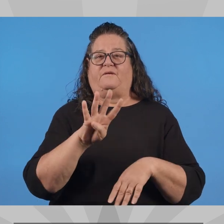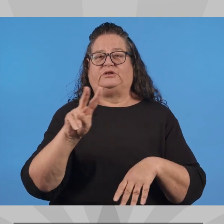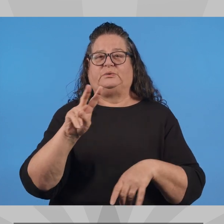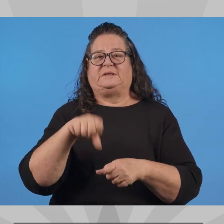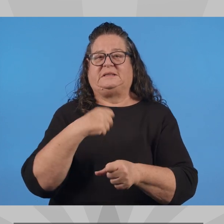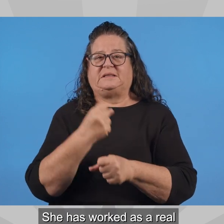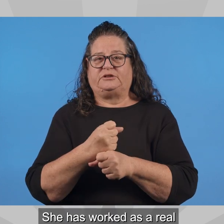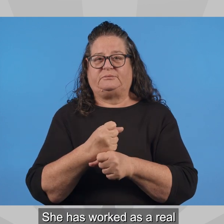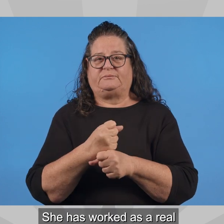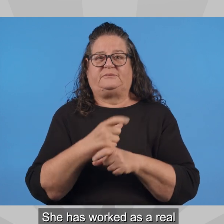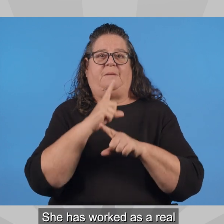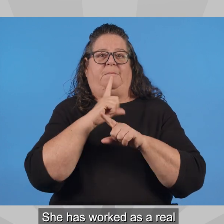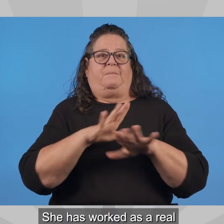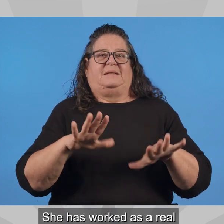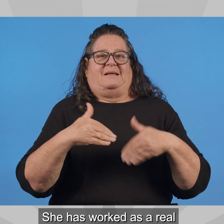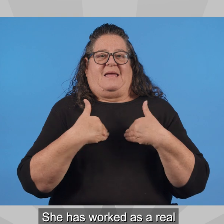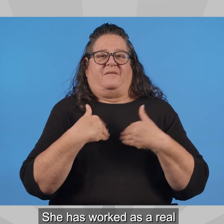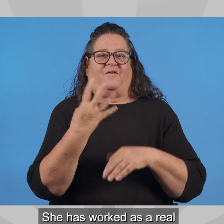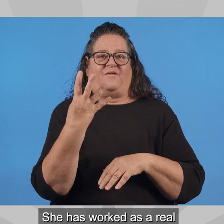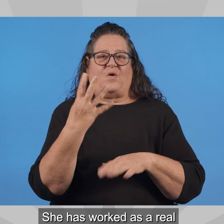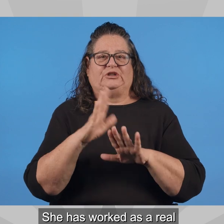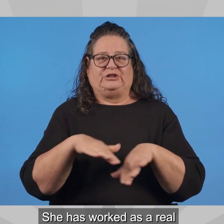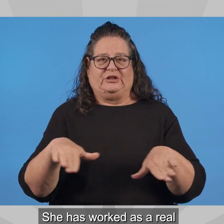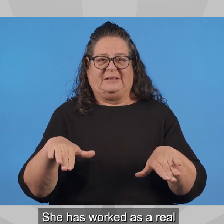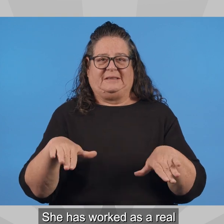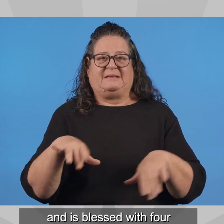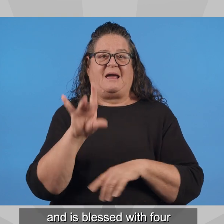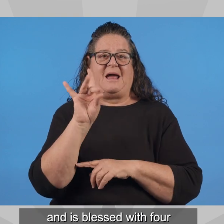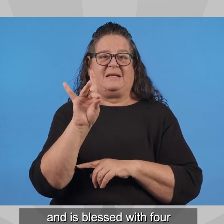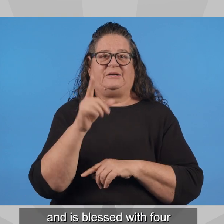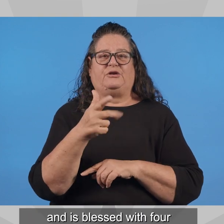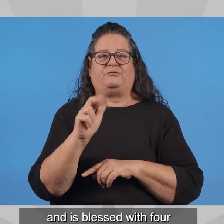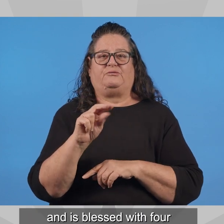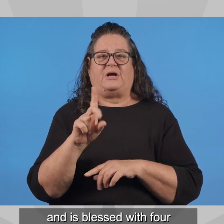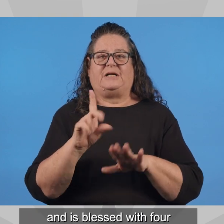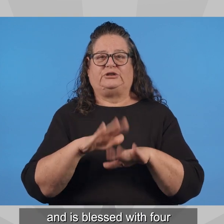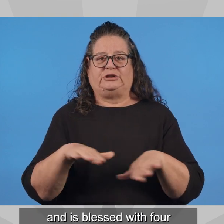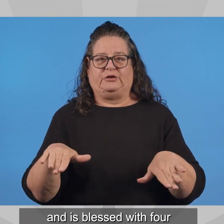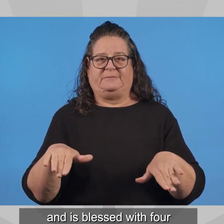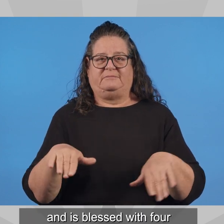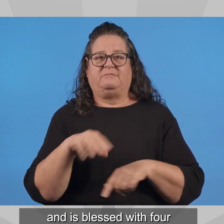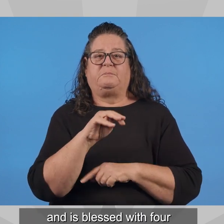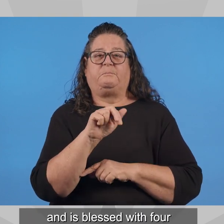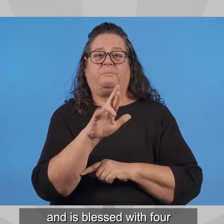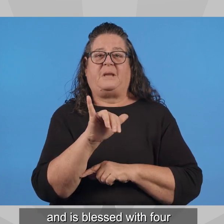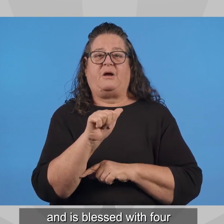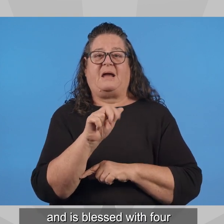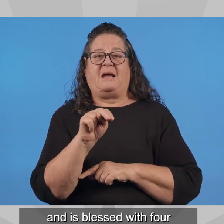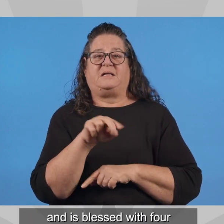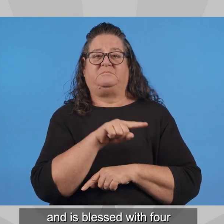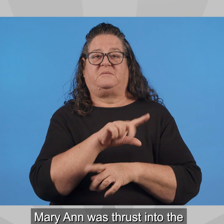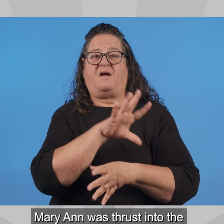Force. She has worked as a real estate agent for 42 years and is blessed with four children and eight grandchildren.